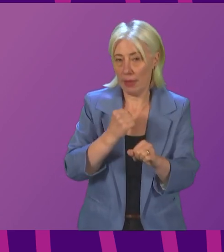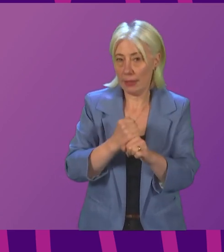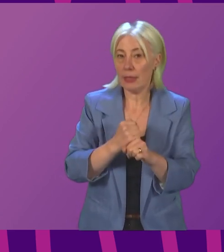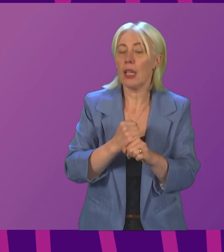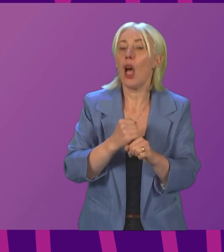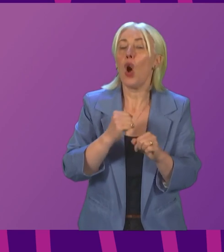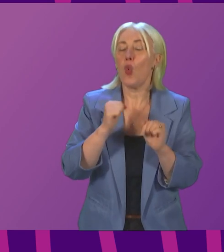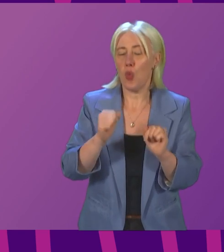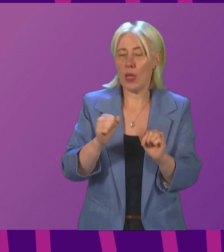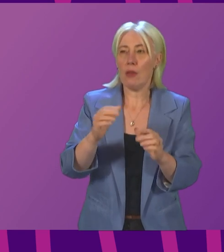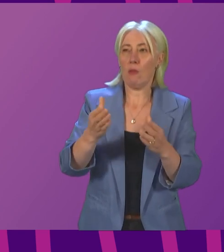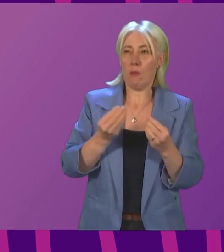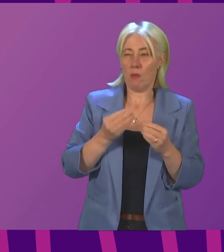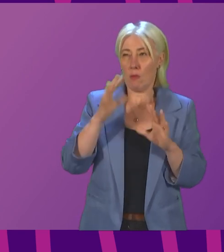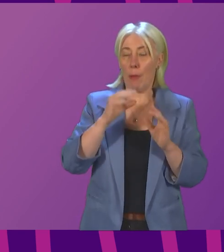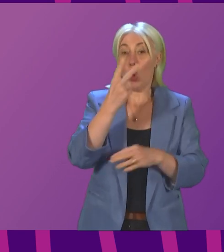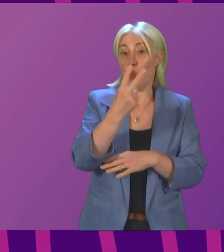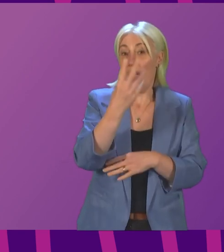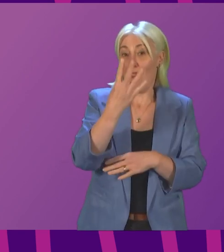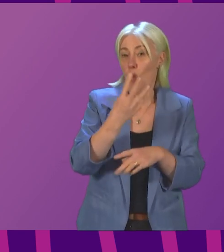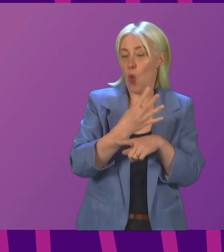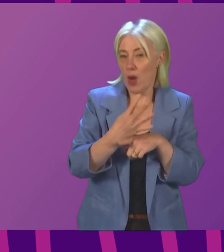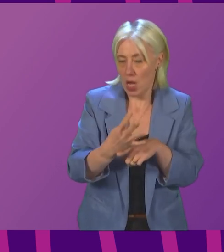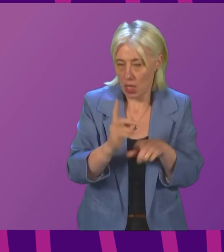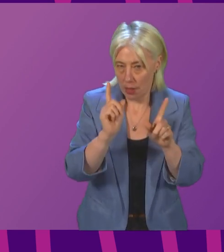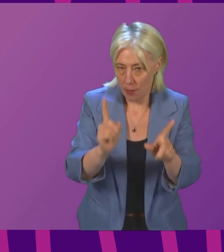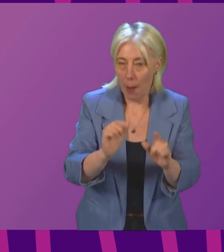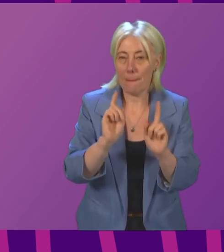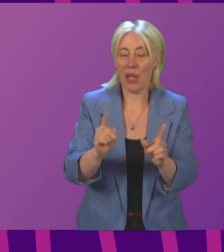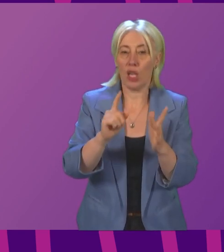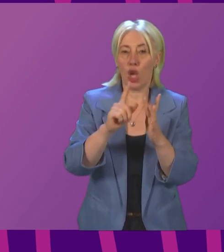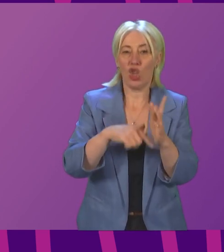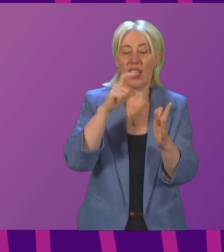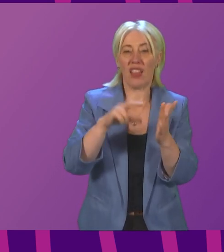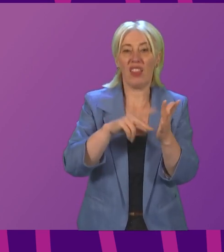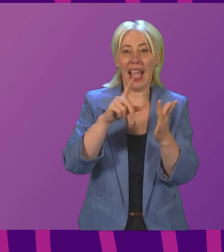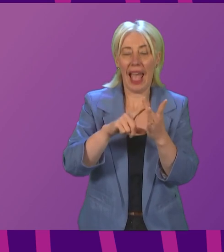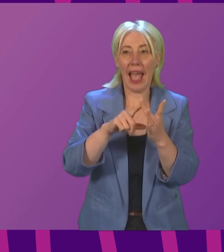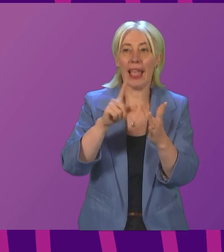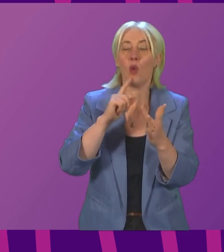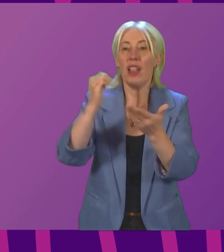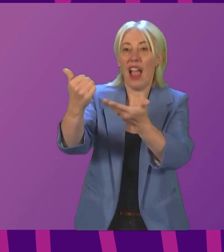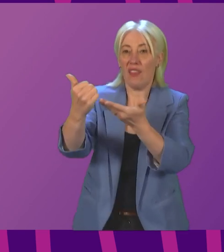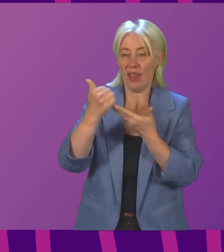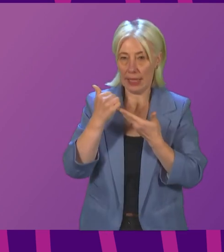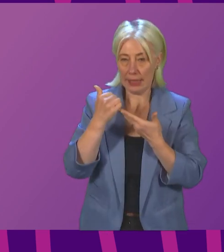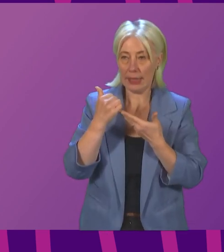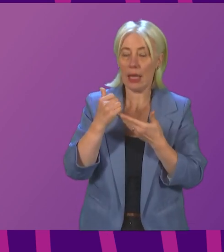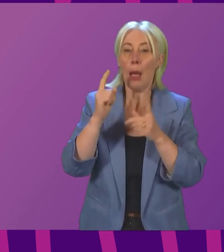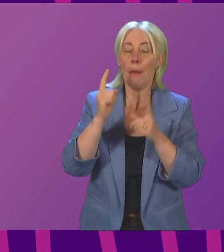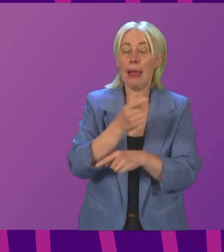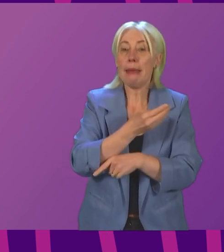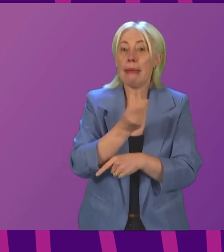interpreting that as 24 weeks. Of course, by the time that the JCVI advice was received, many